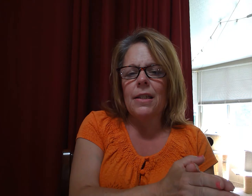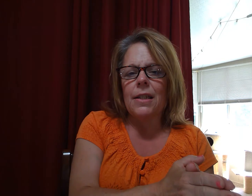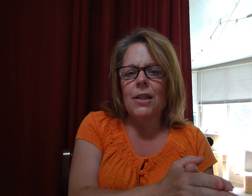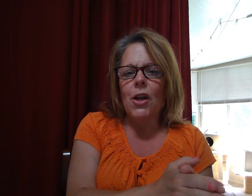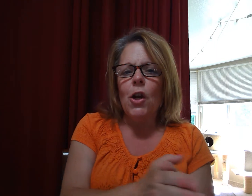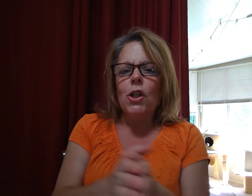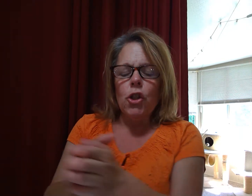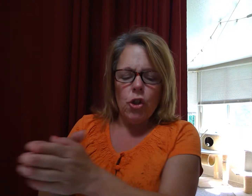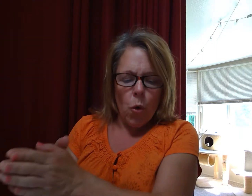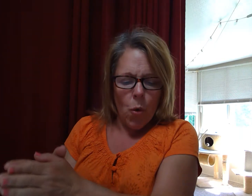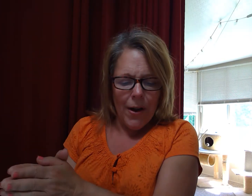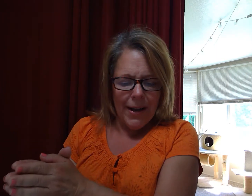Join.